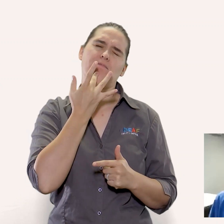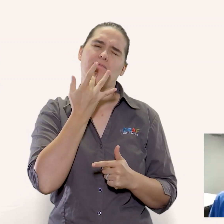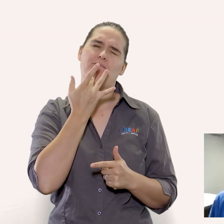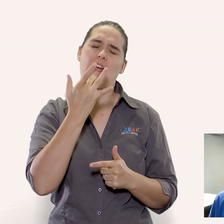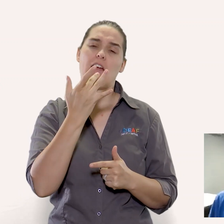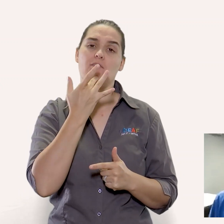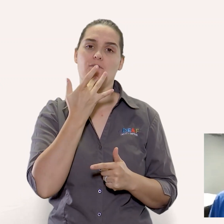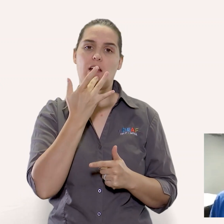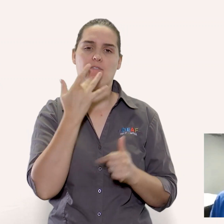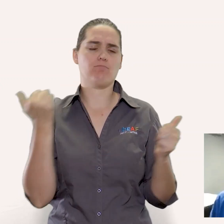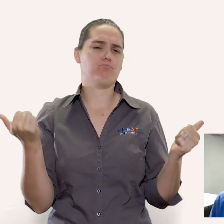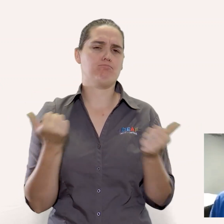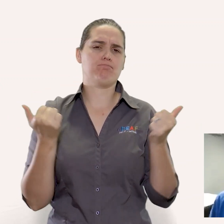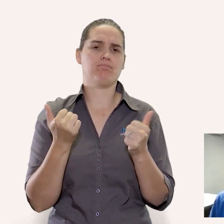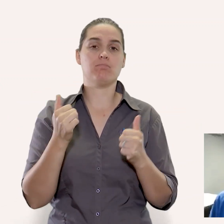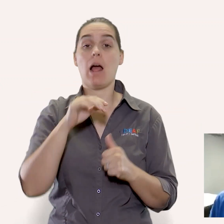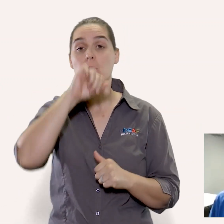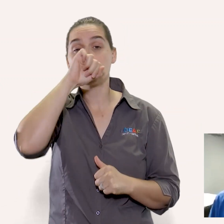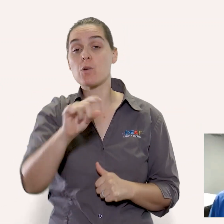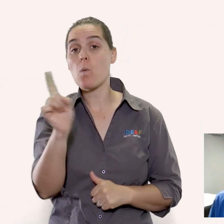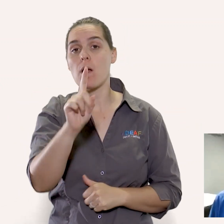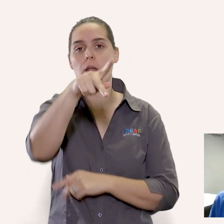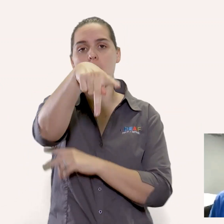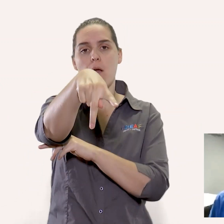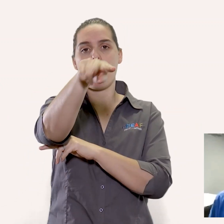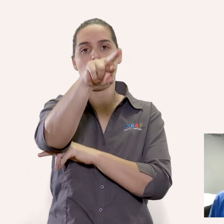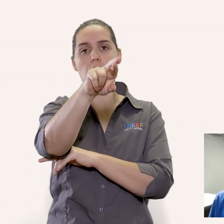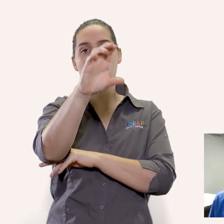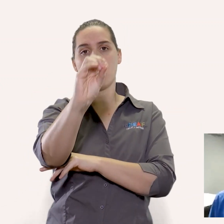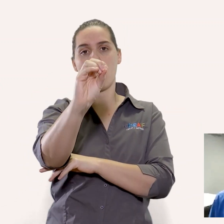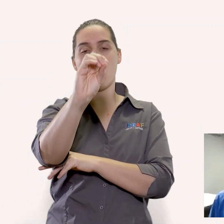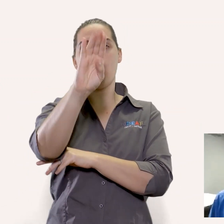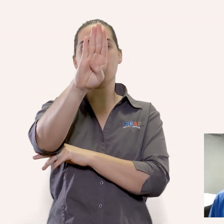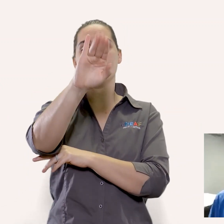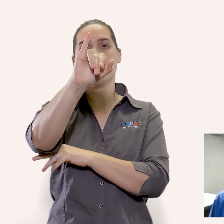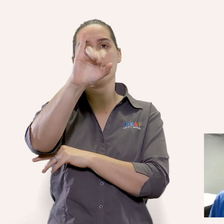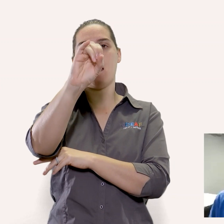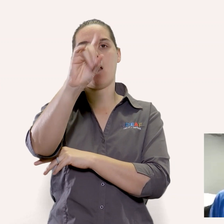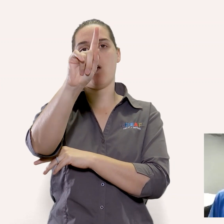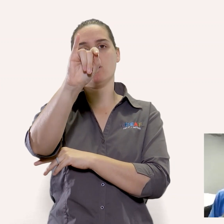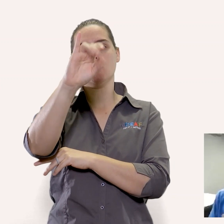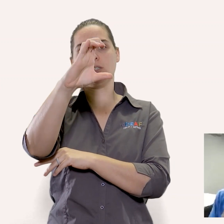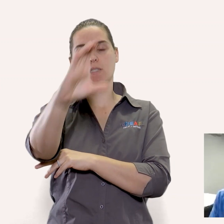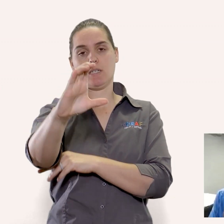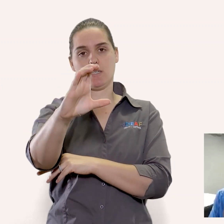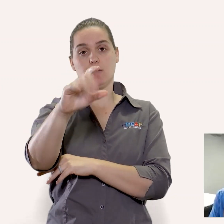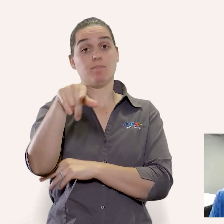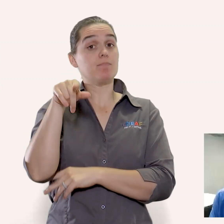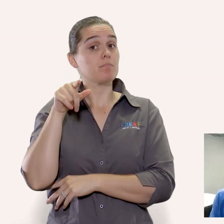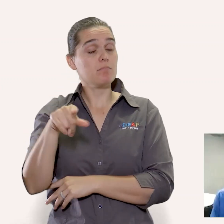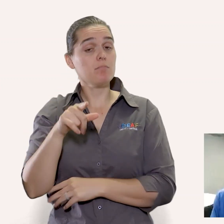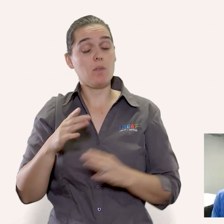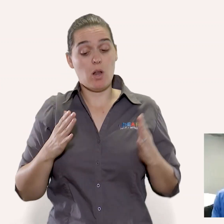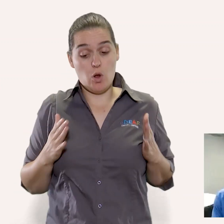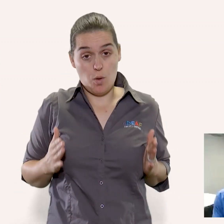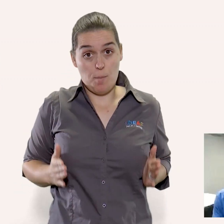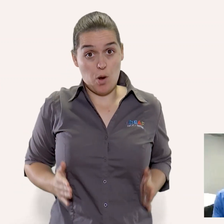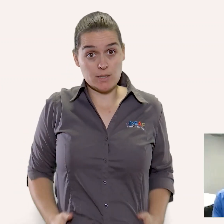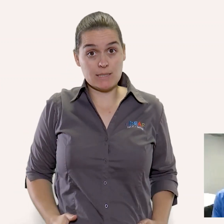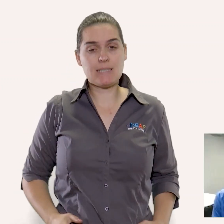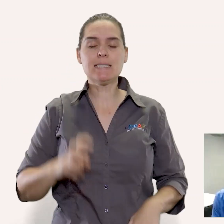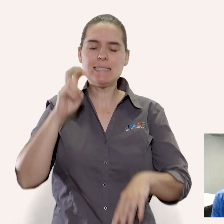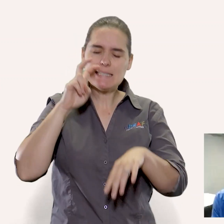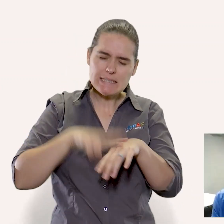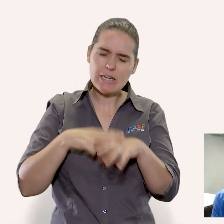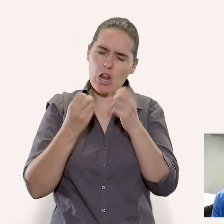favorite supplements when it comes to the immune system are probiotics or probiotic bacteria the human body is outnumbered